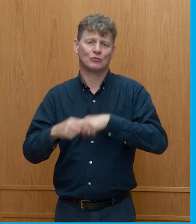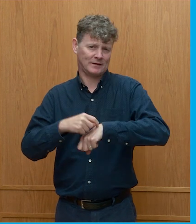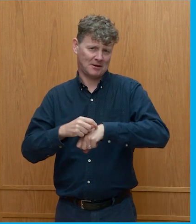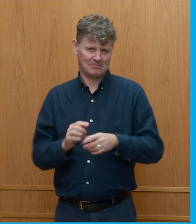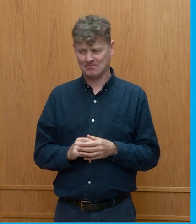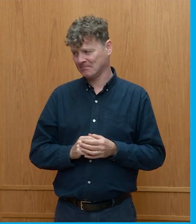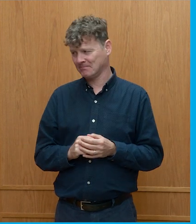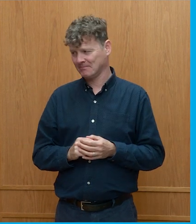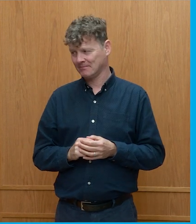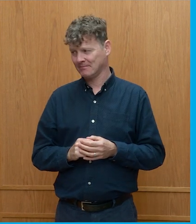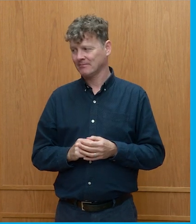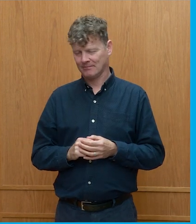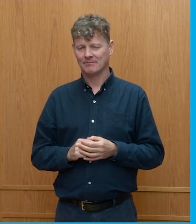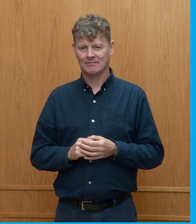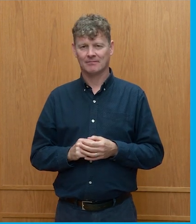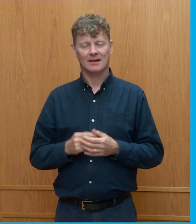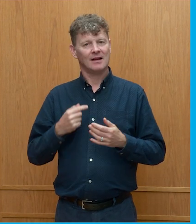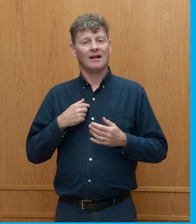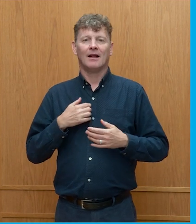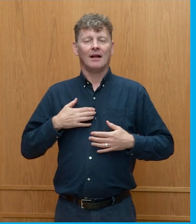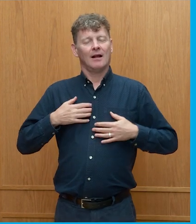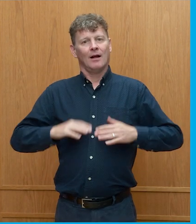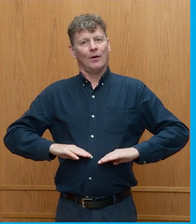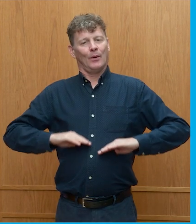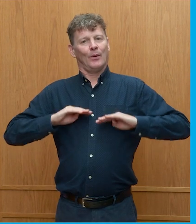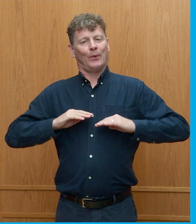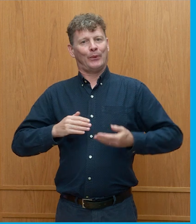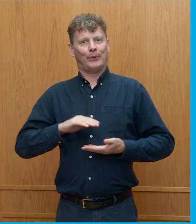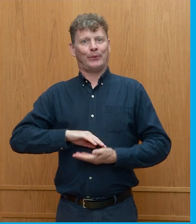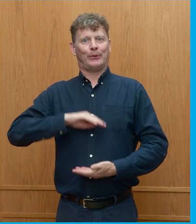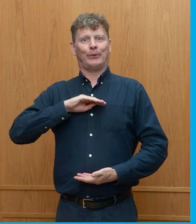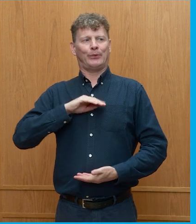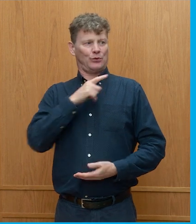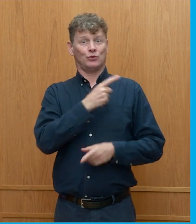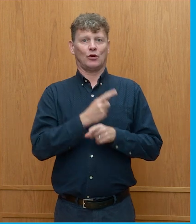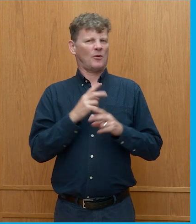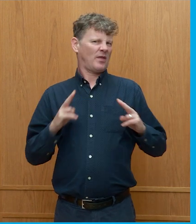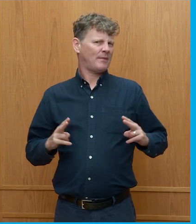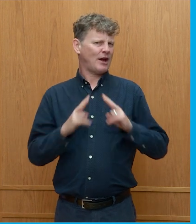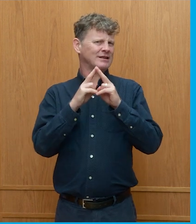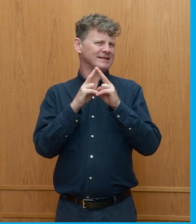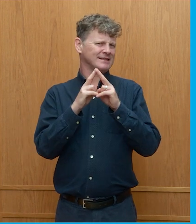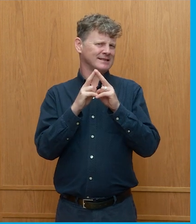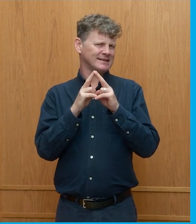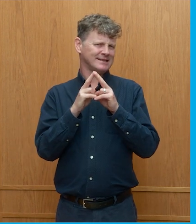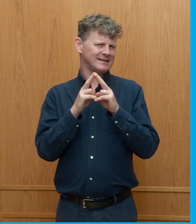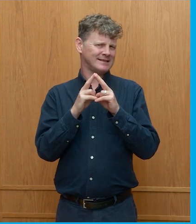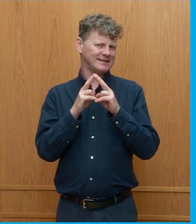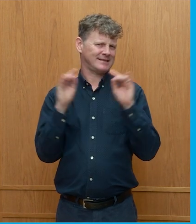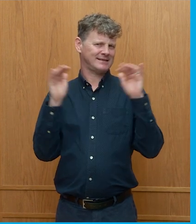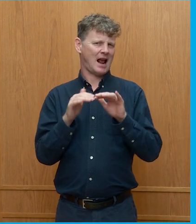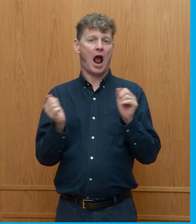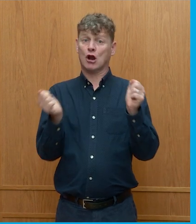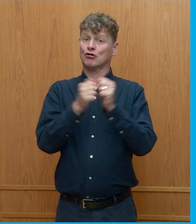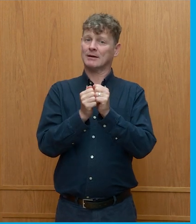It's very uplifting to hear that. And you talked about Paris, and of course, the Paris Agreement